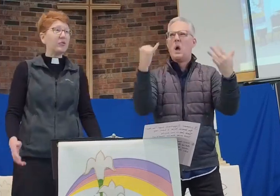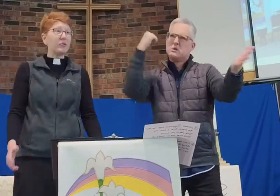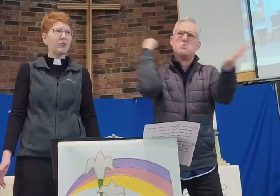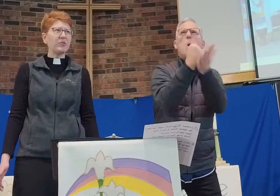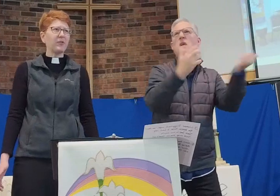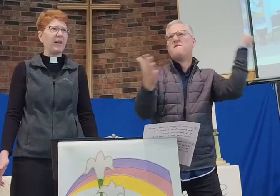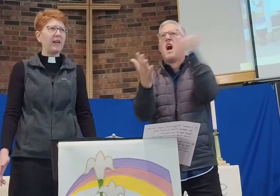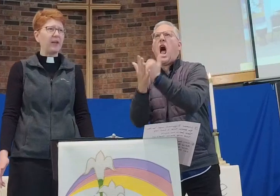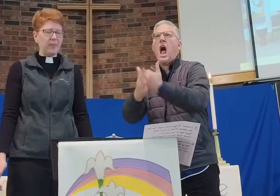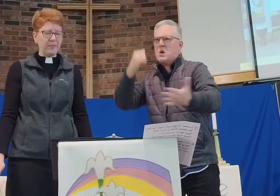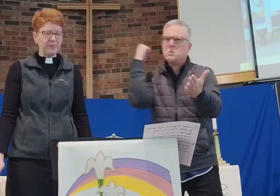crucify him!